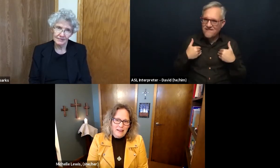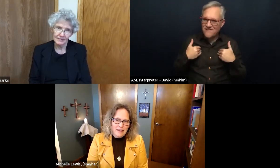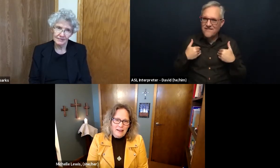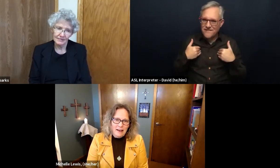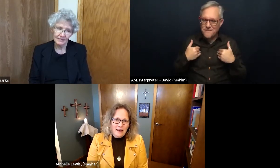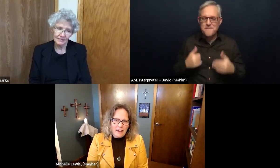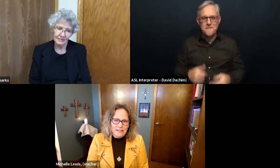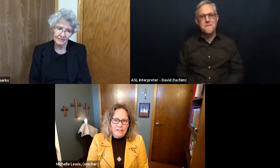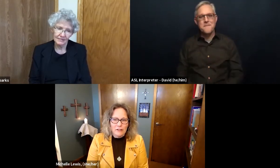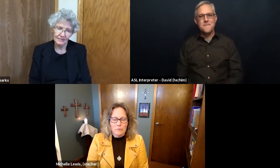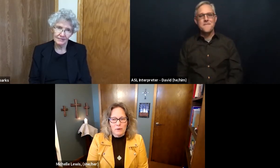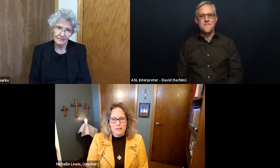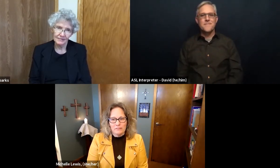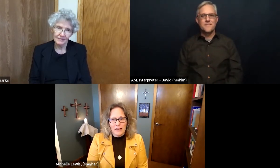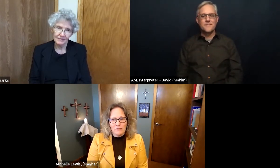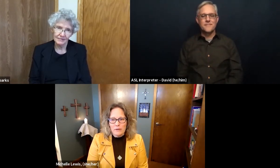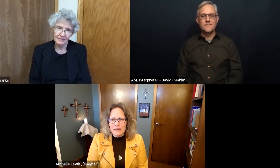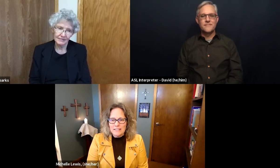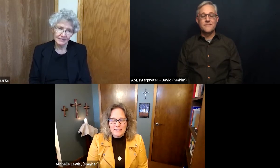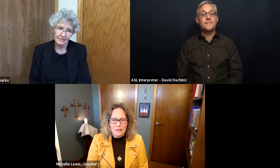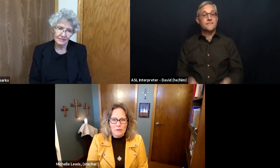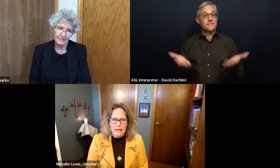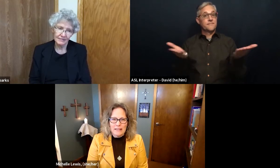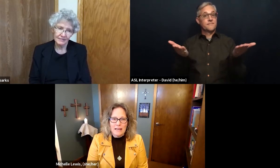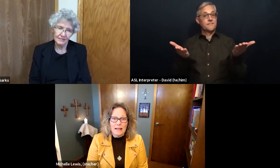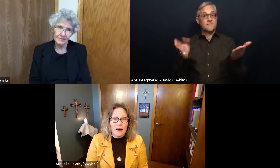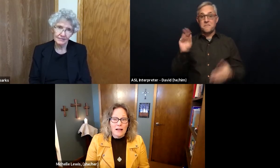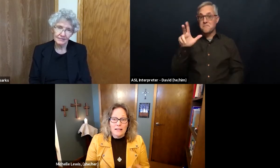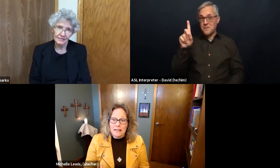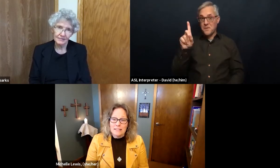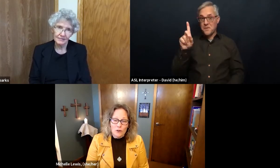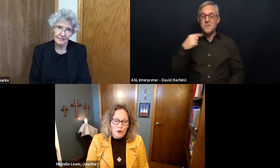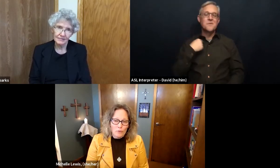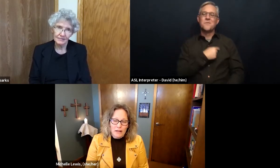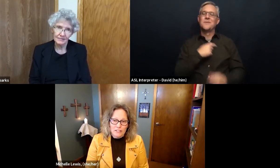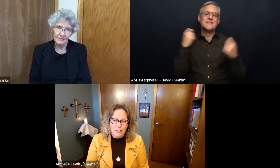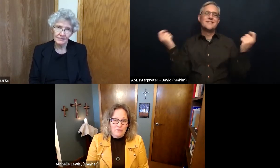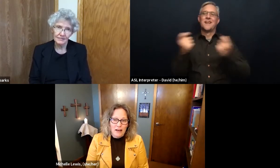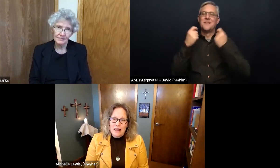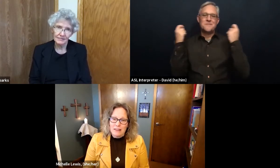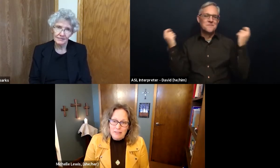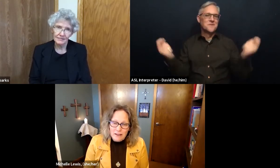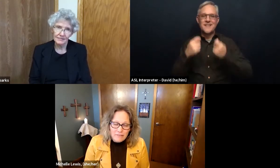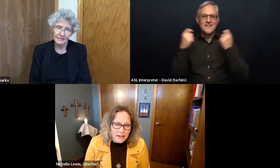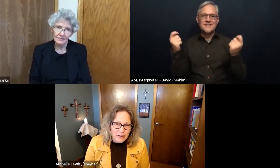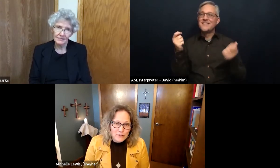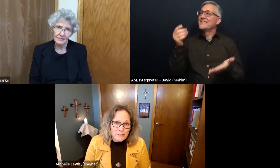And here at Bread of Life, we celebrate that God has so much love. Love that goes